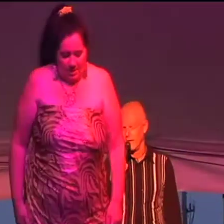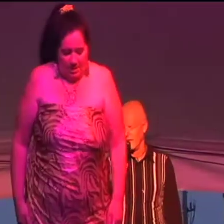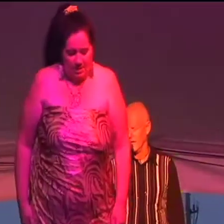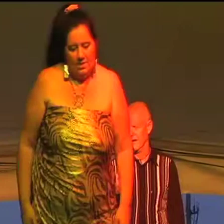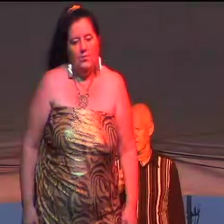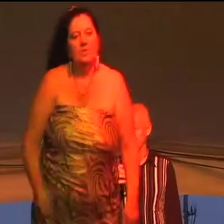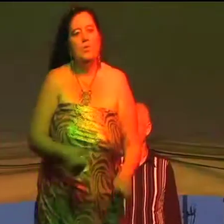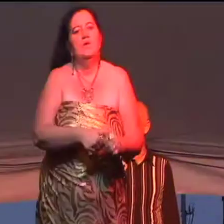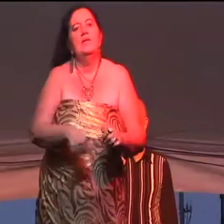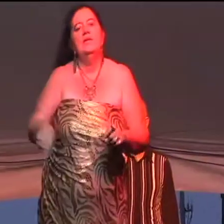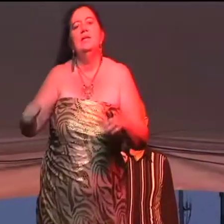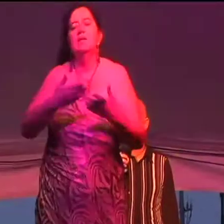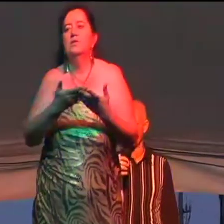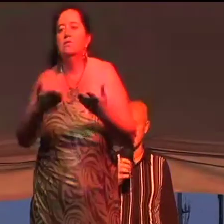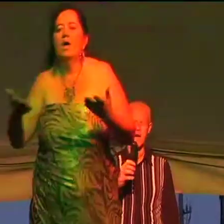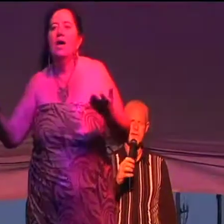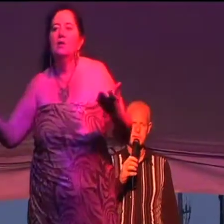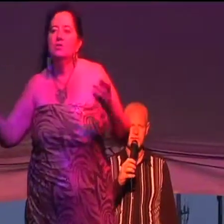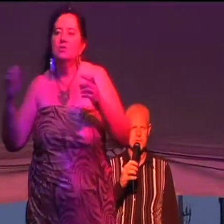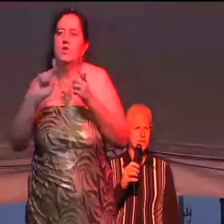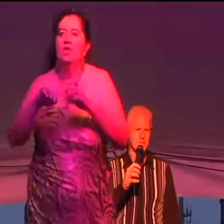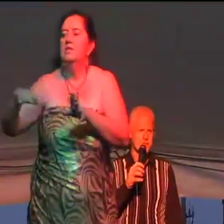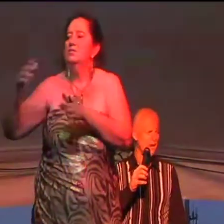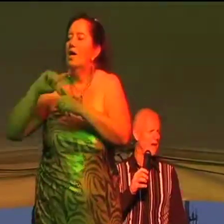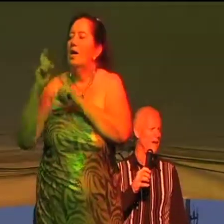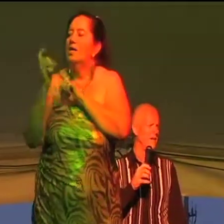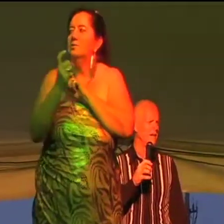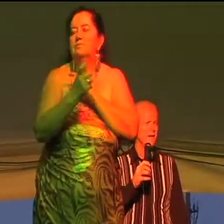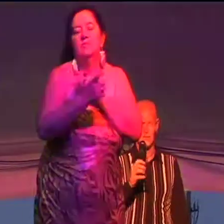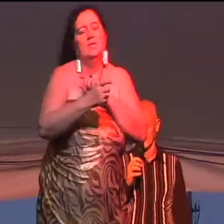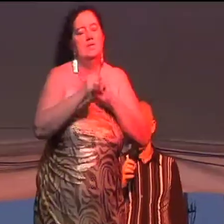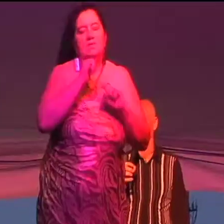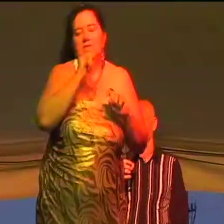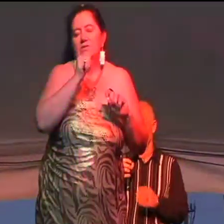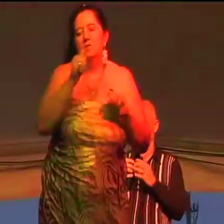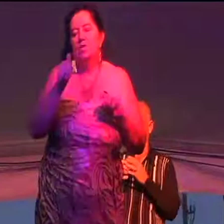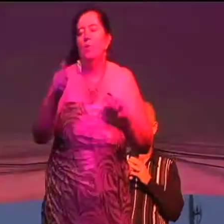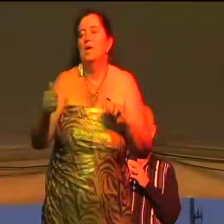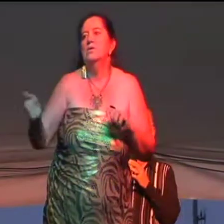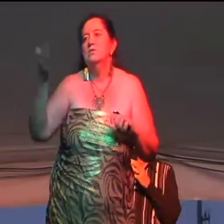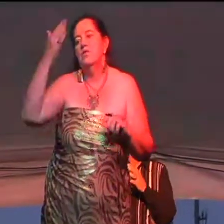PANDEMONIUM was lost it seems I couldn't do anything